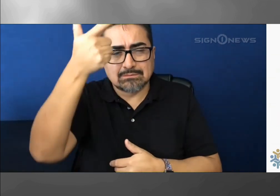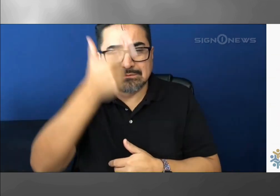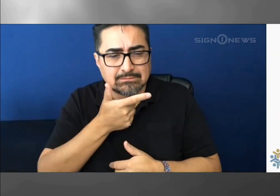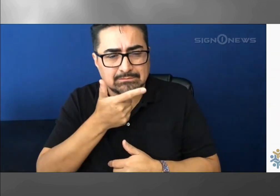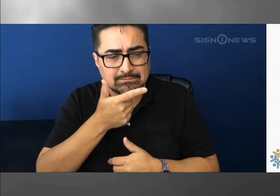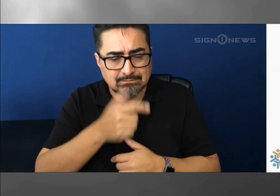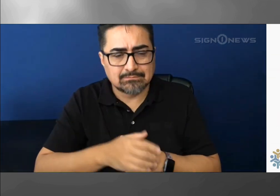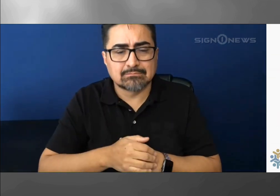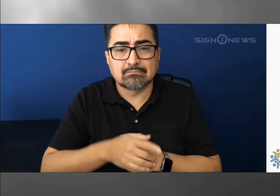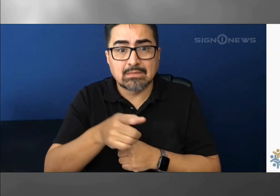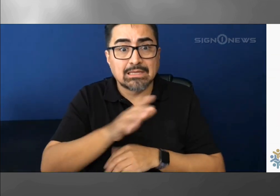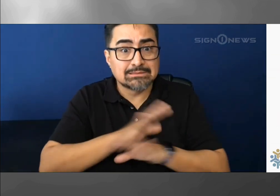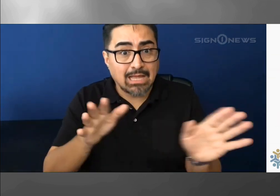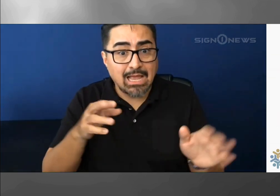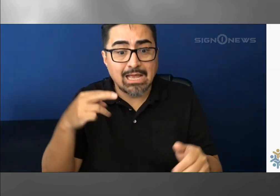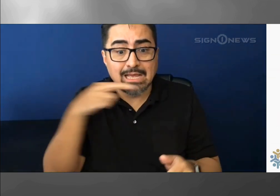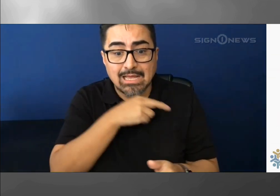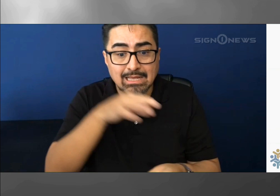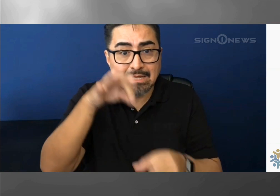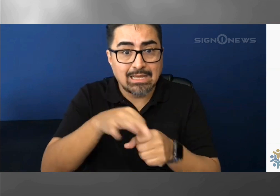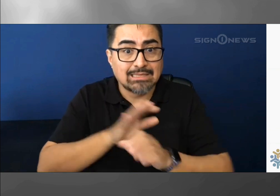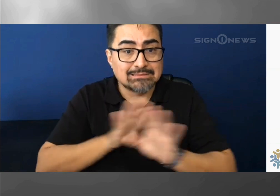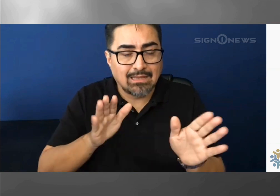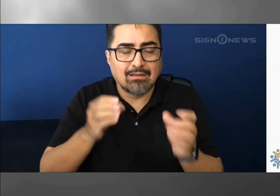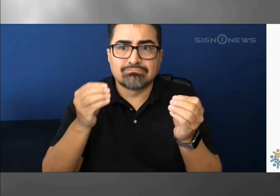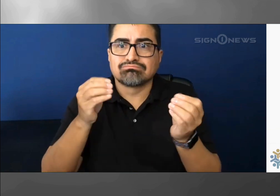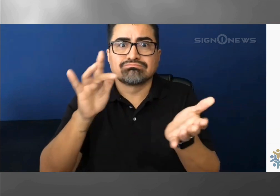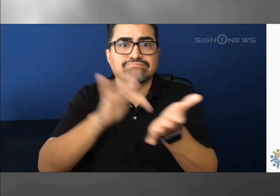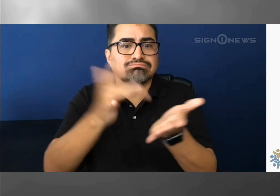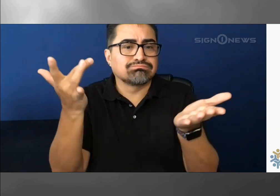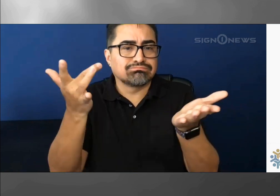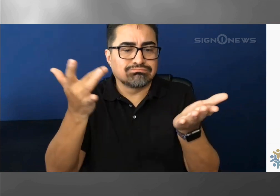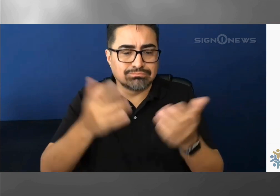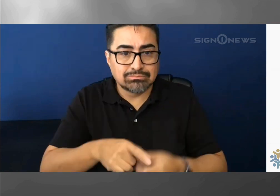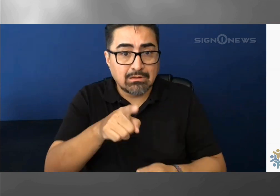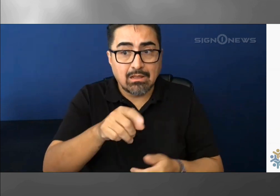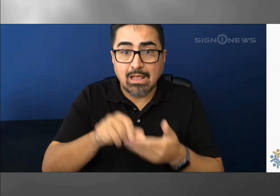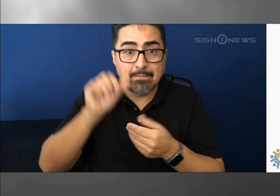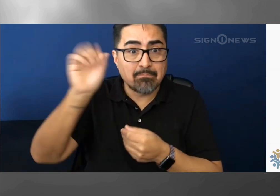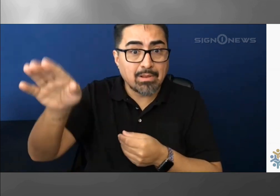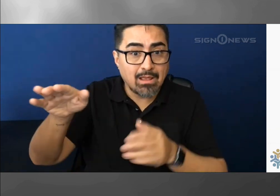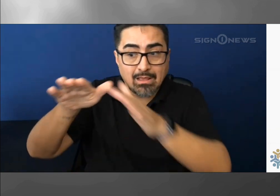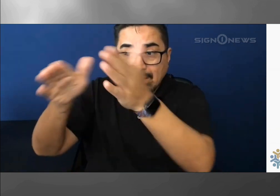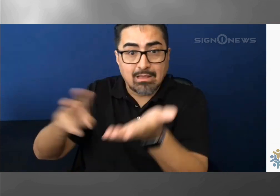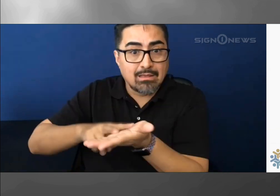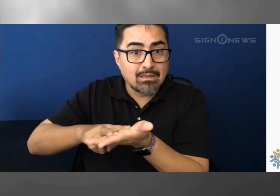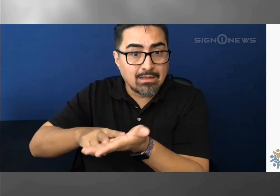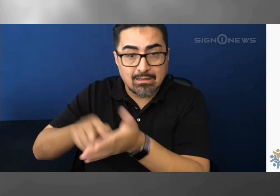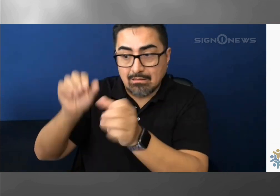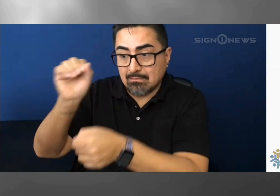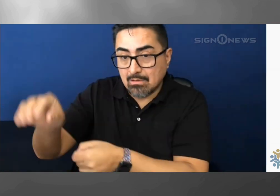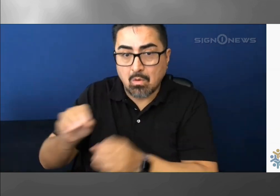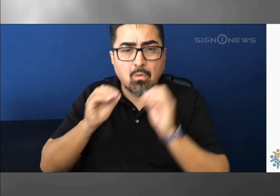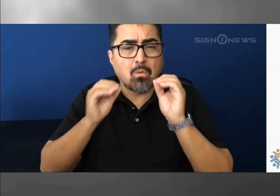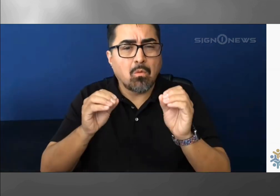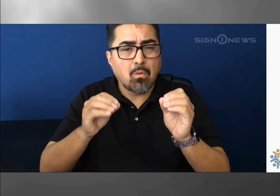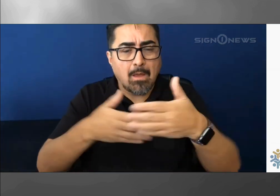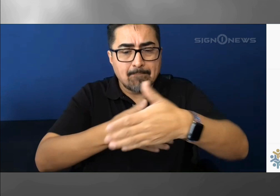Tuesday, January 5th, 7 a.m. to 7 p.m. If y'all have voted,